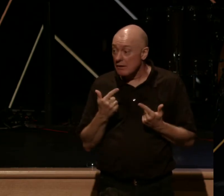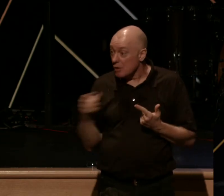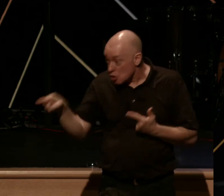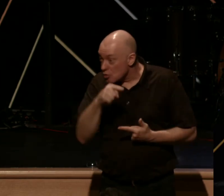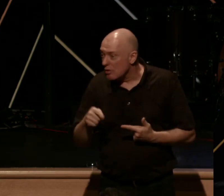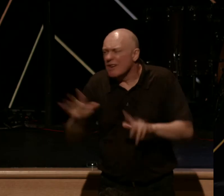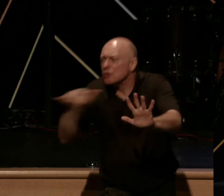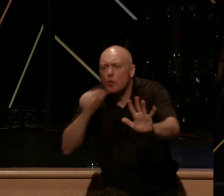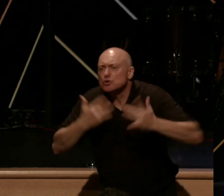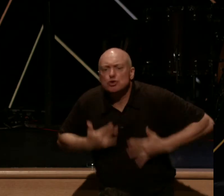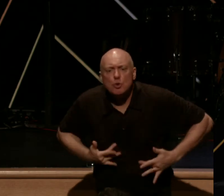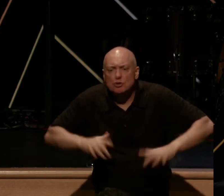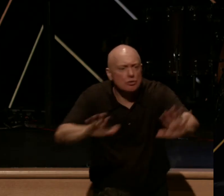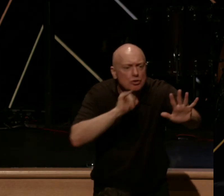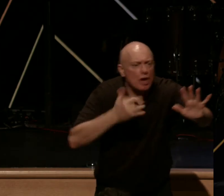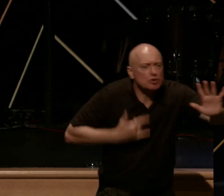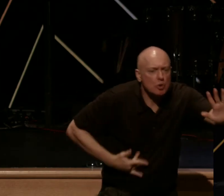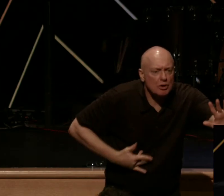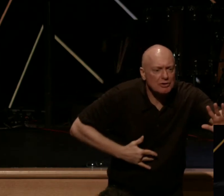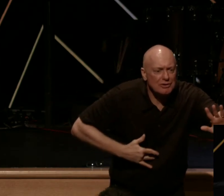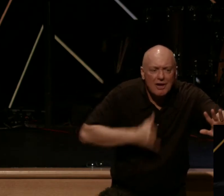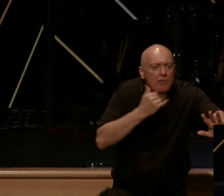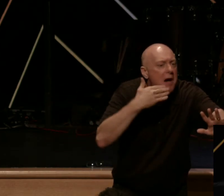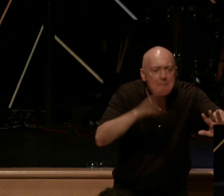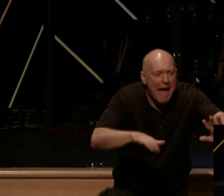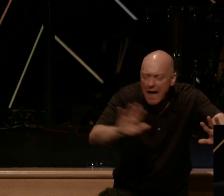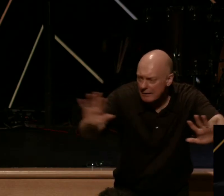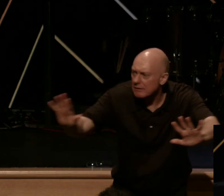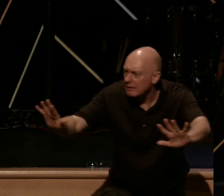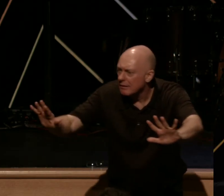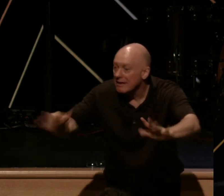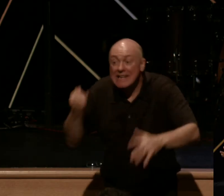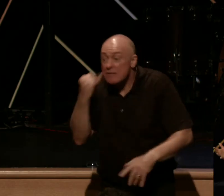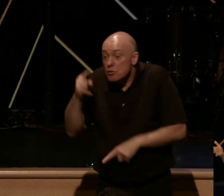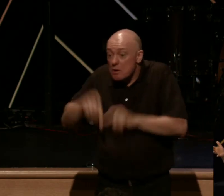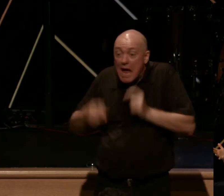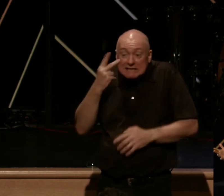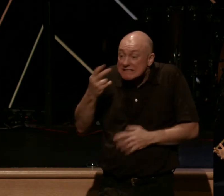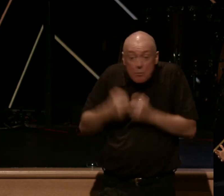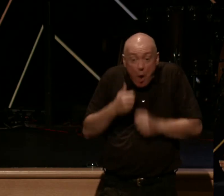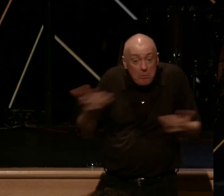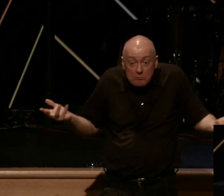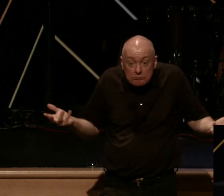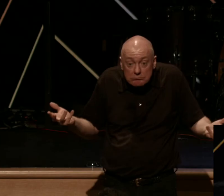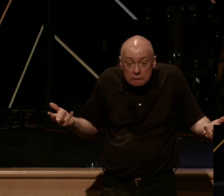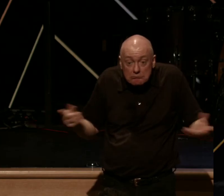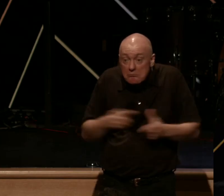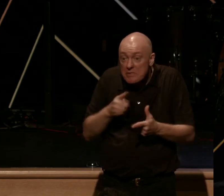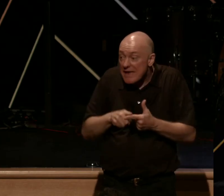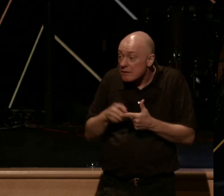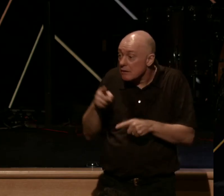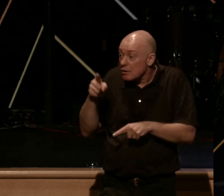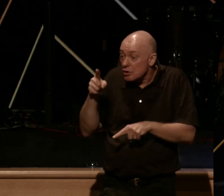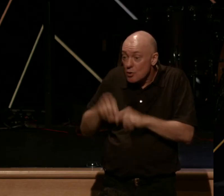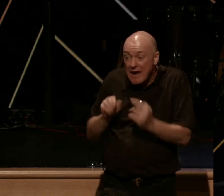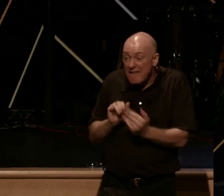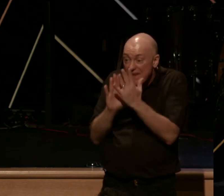don't be discouraged. That's not a bad thing right now to see that because if we can't see the problem, then we can't ever face the problem.